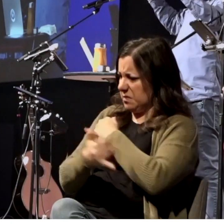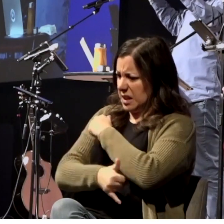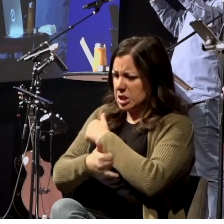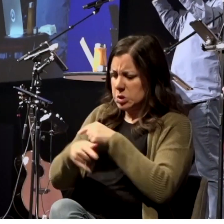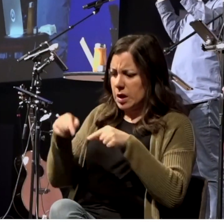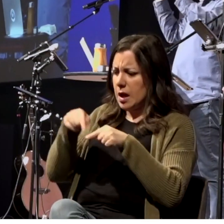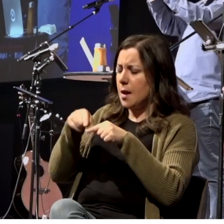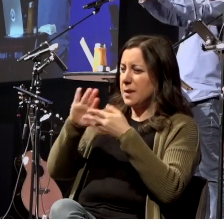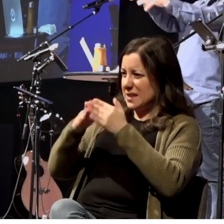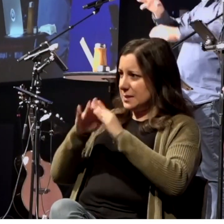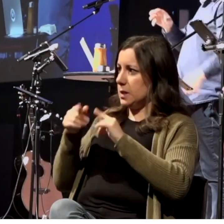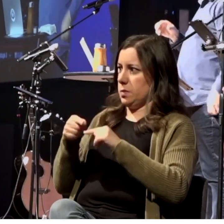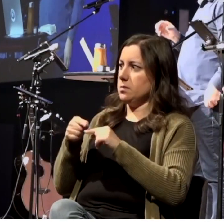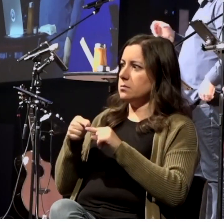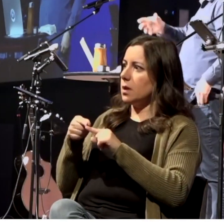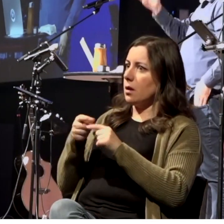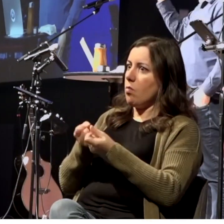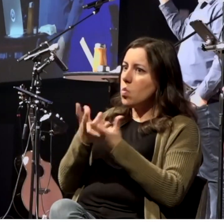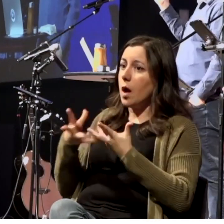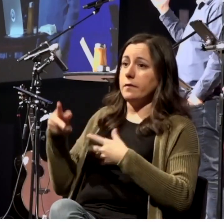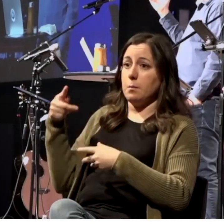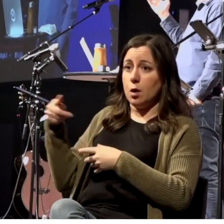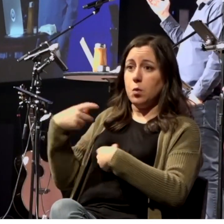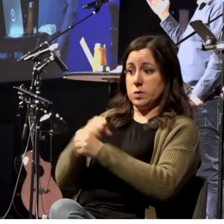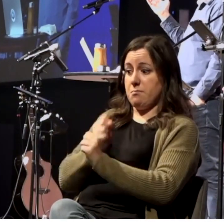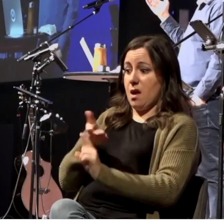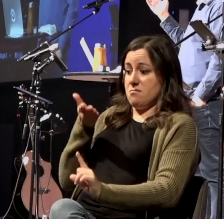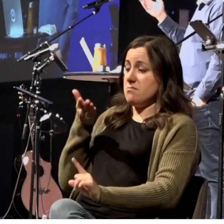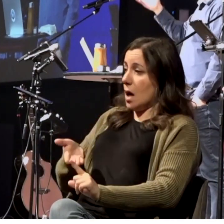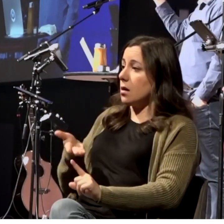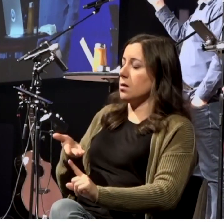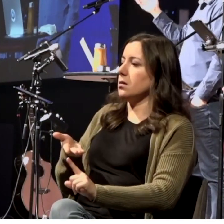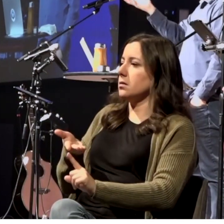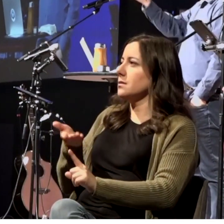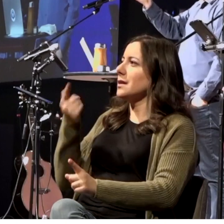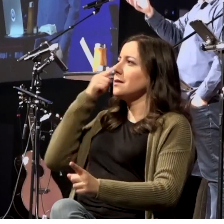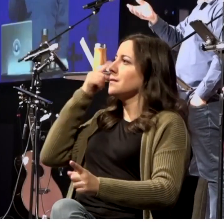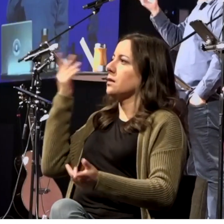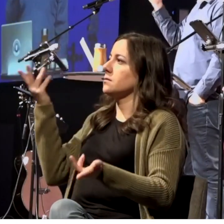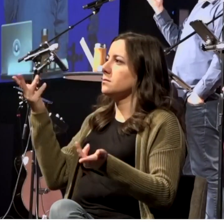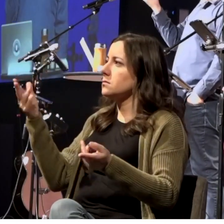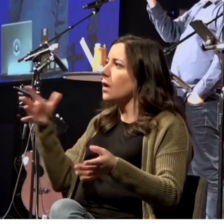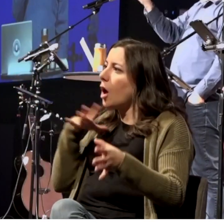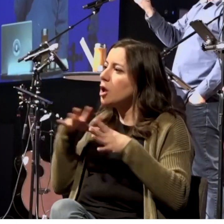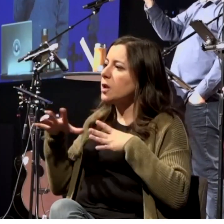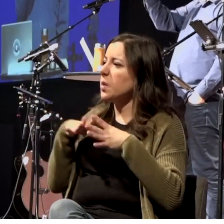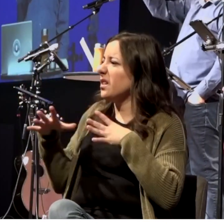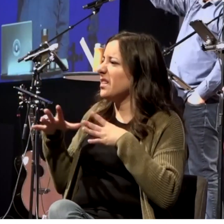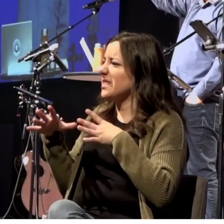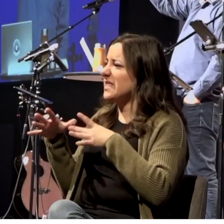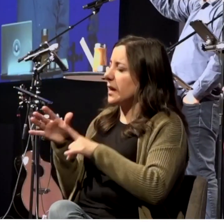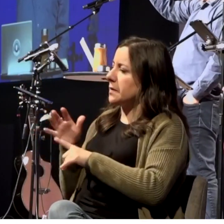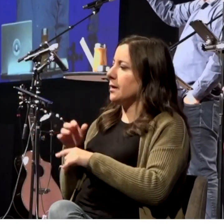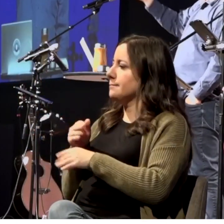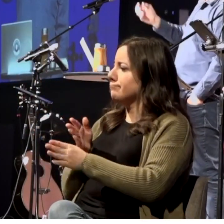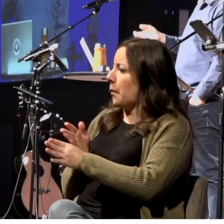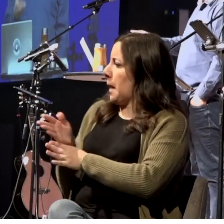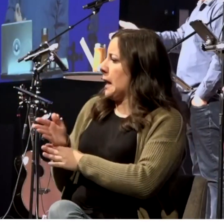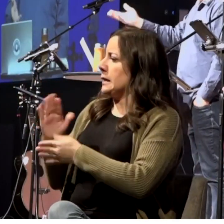you know, the Mecca of, you know, I don't know, think of an industry. You know, I guess Hollywood, you would say, is the Mecca of film production. And so